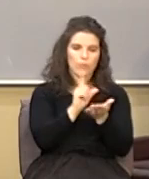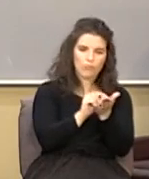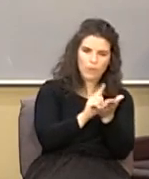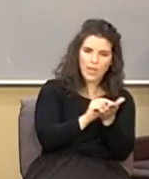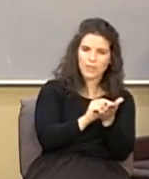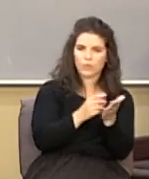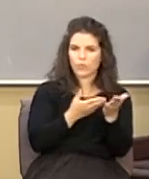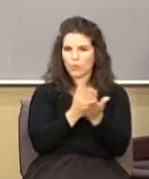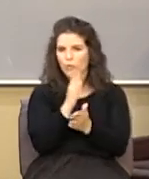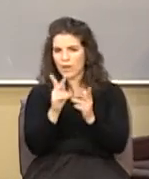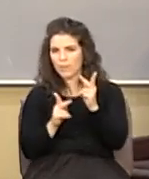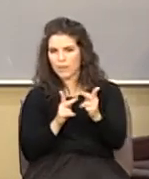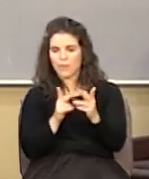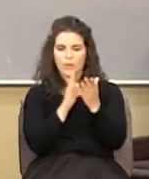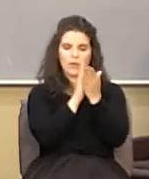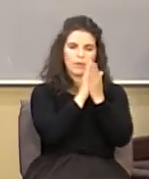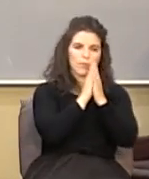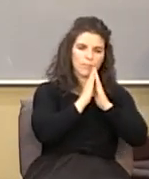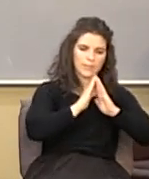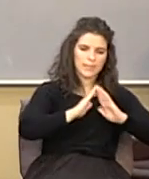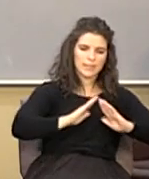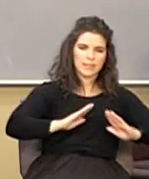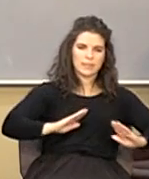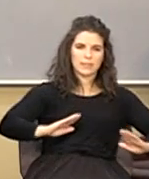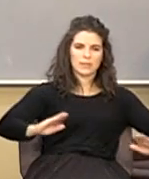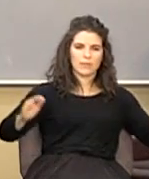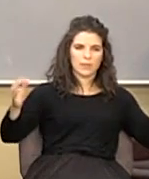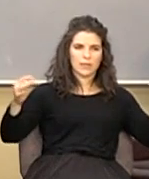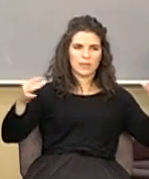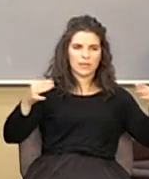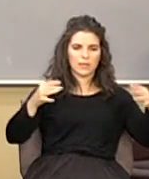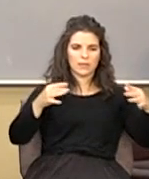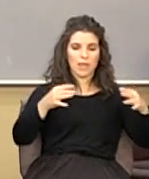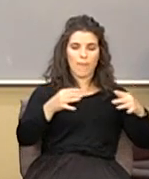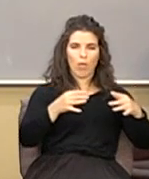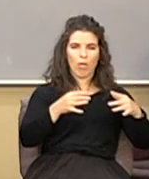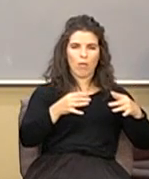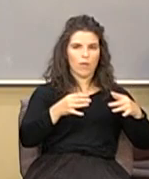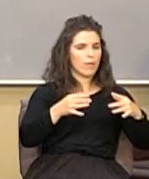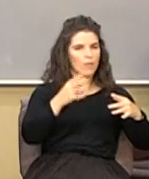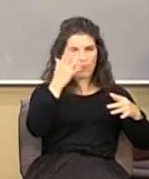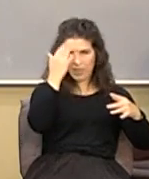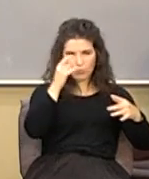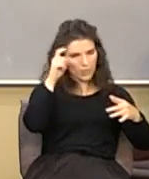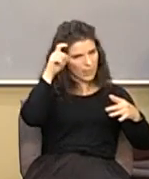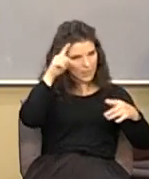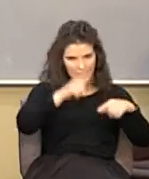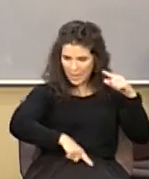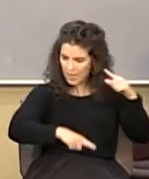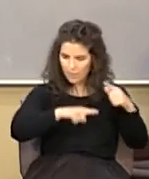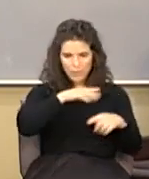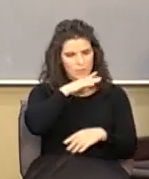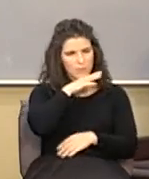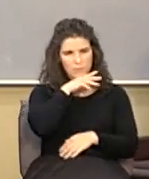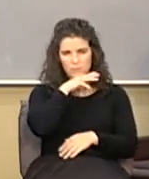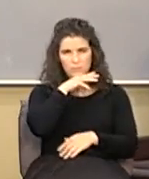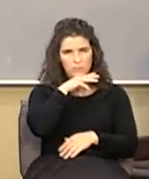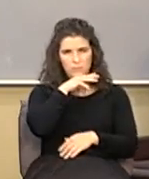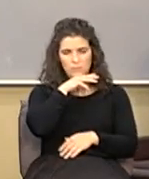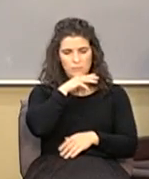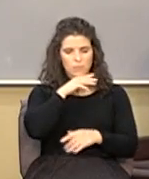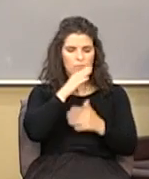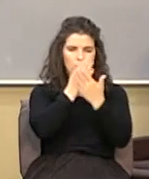right of the people. Listen, to peacefully assemble, that's why it doesn't need to be messy. To